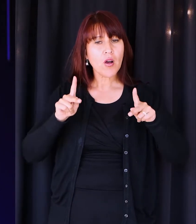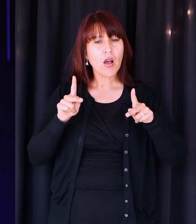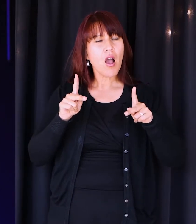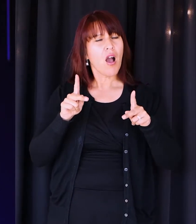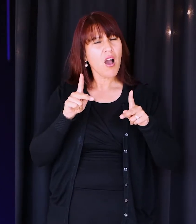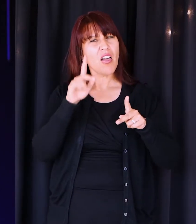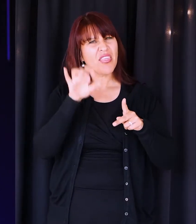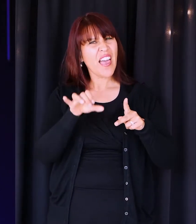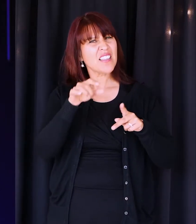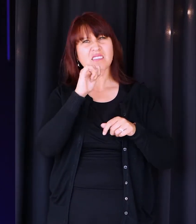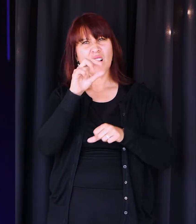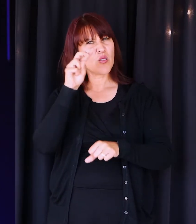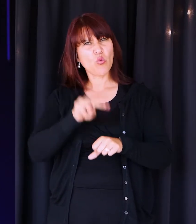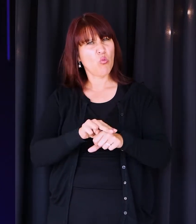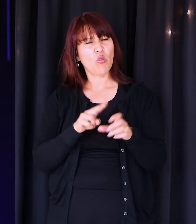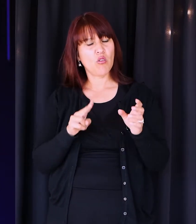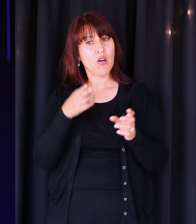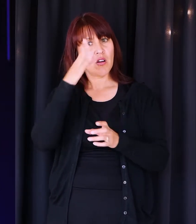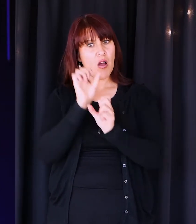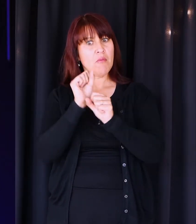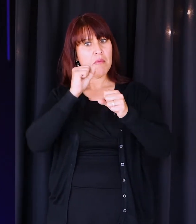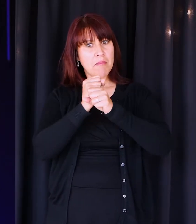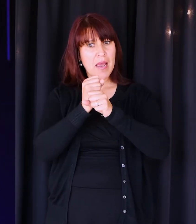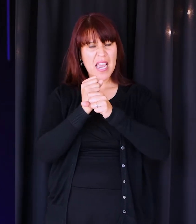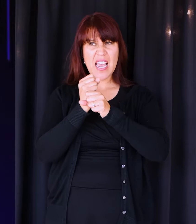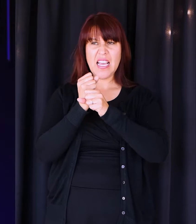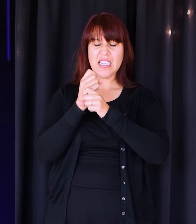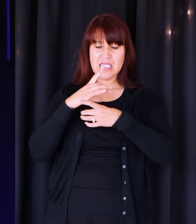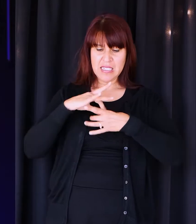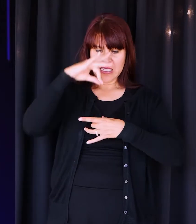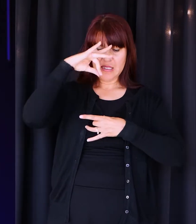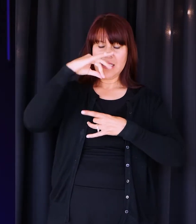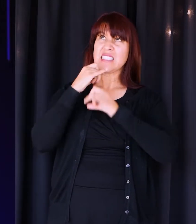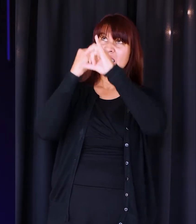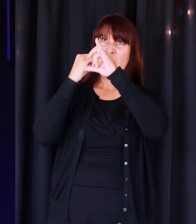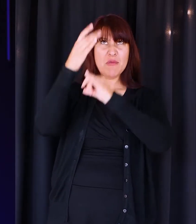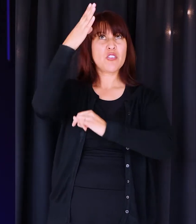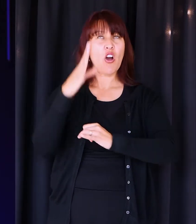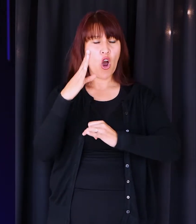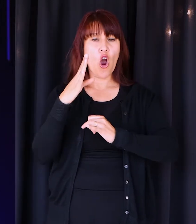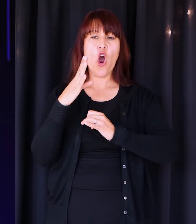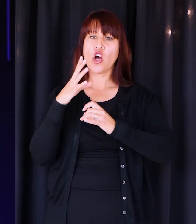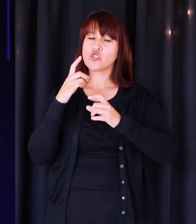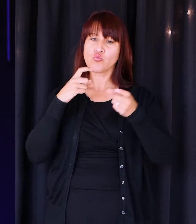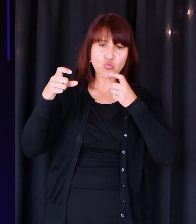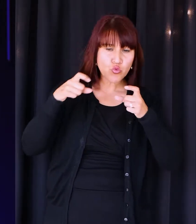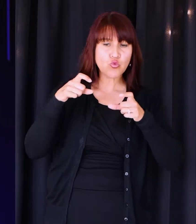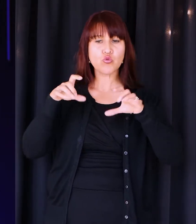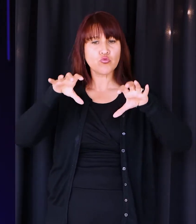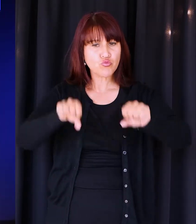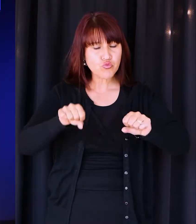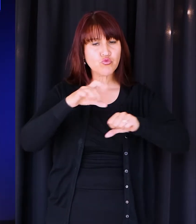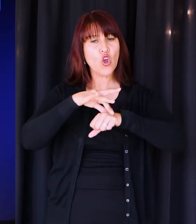nothing about this is normal. God created us in his image to flourish, to rule, to subdue the earth. There's